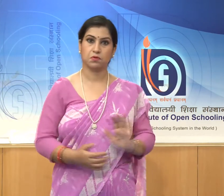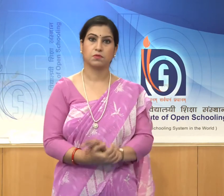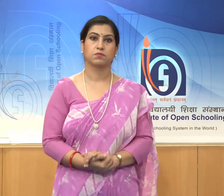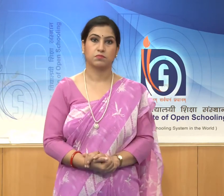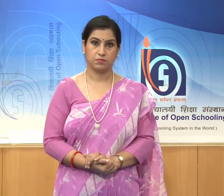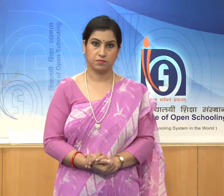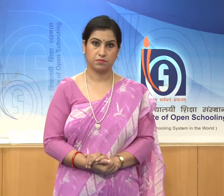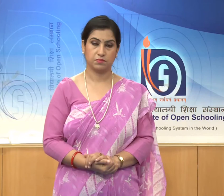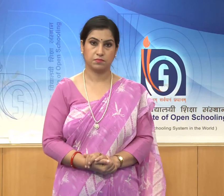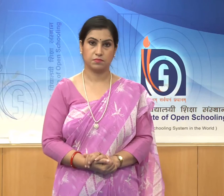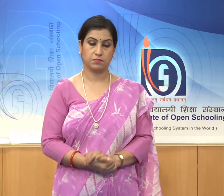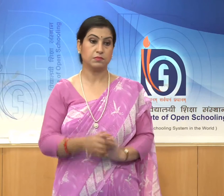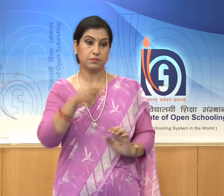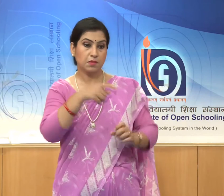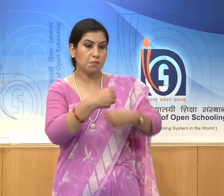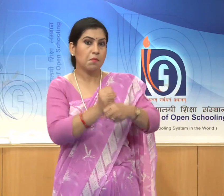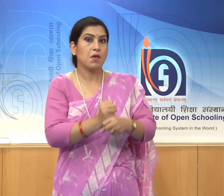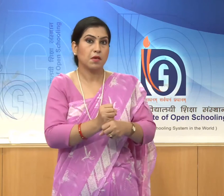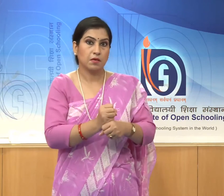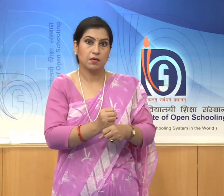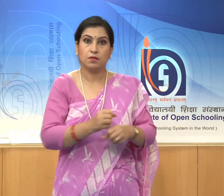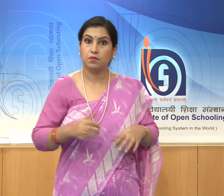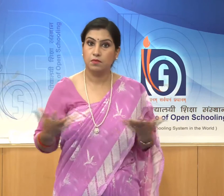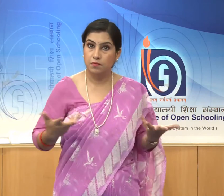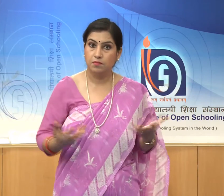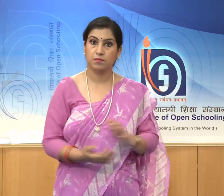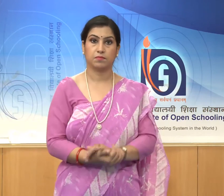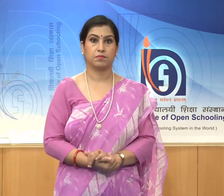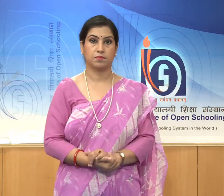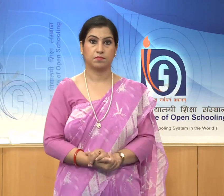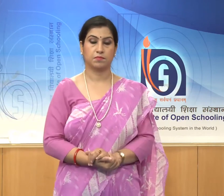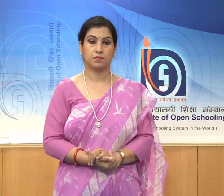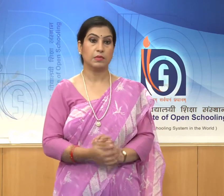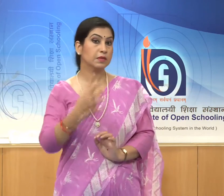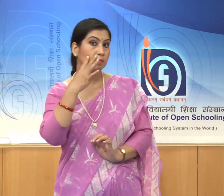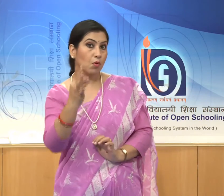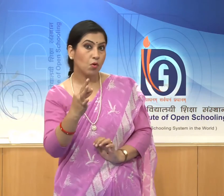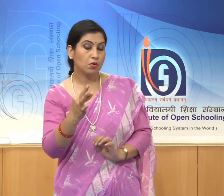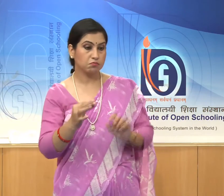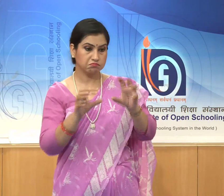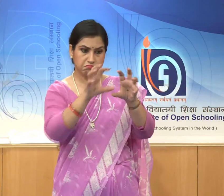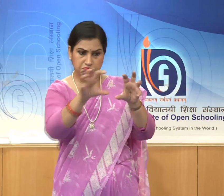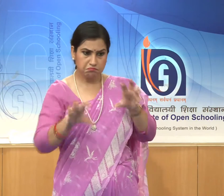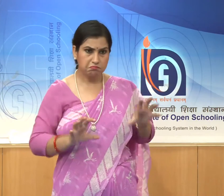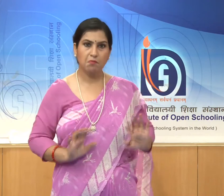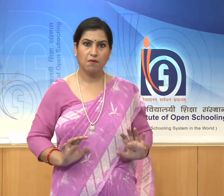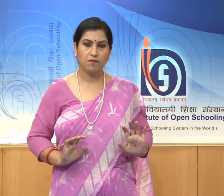They form an important part of the